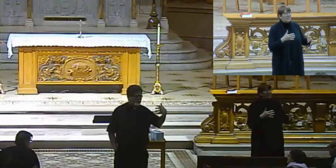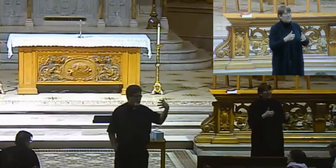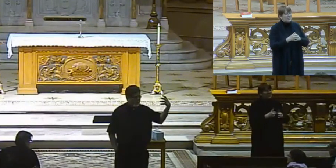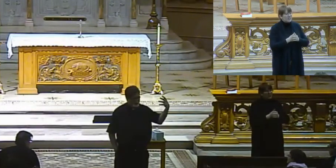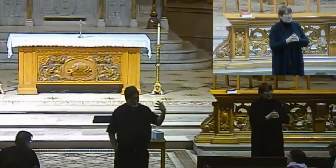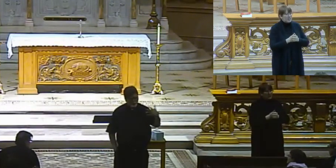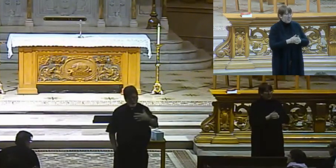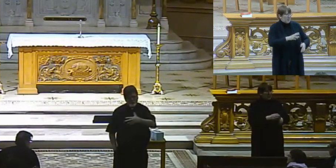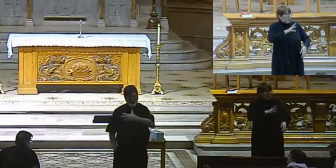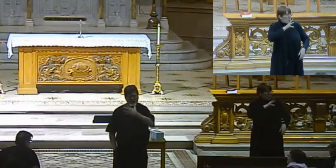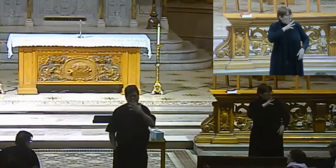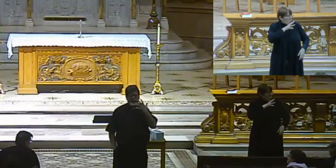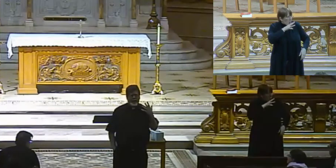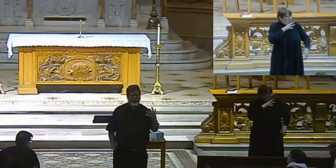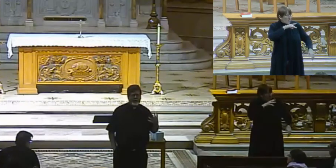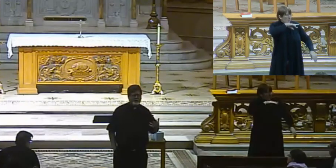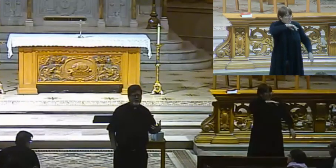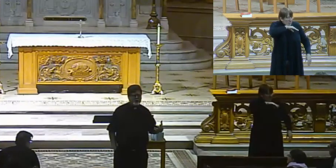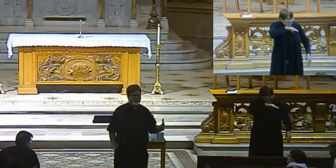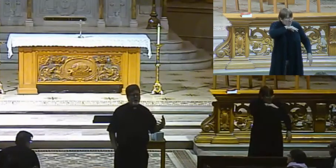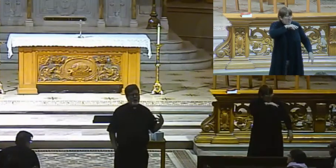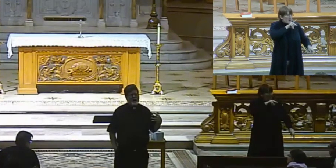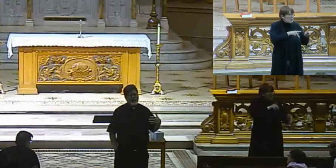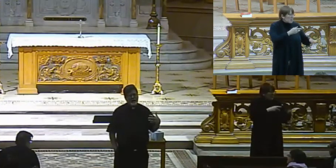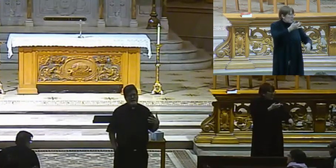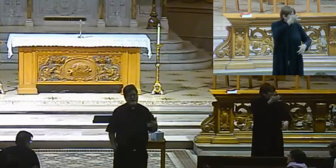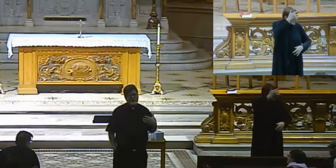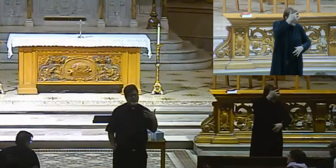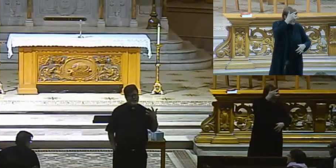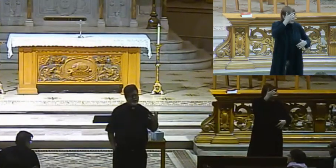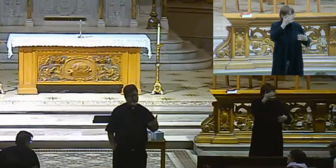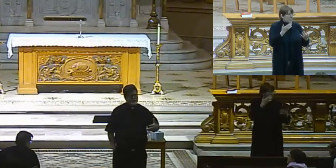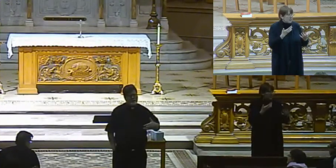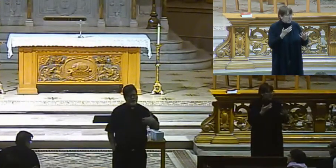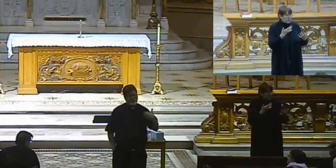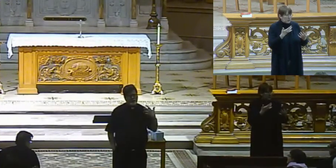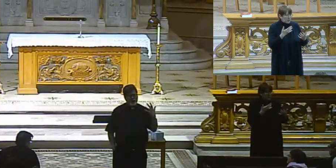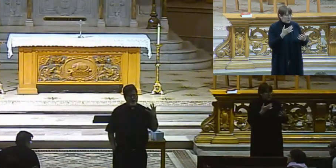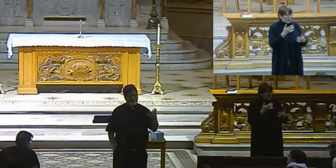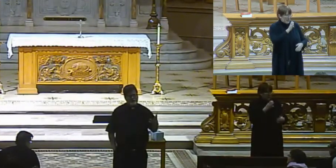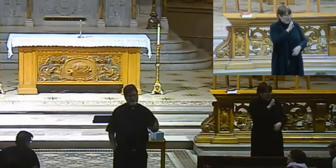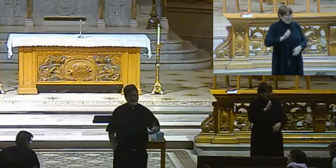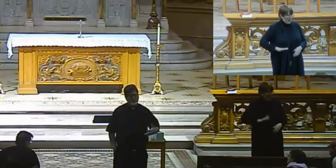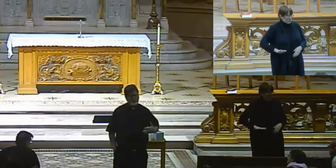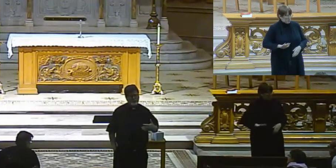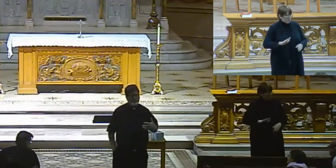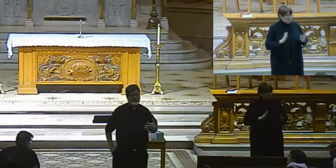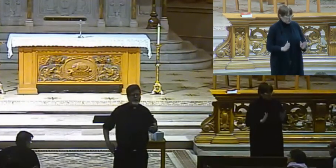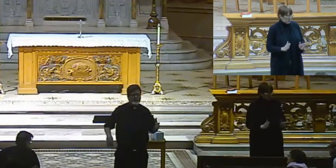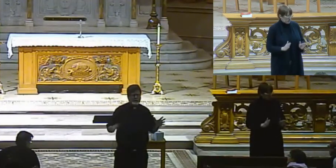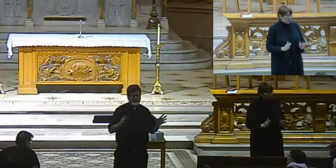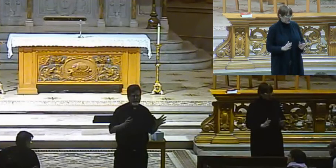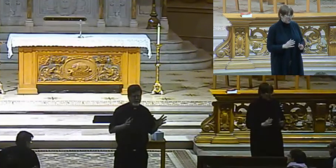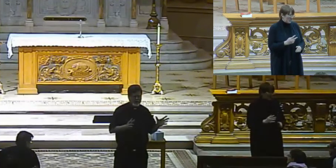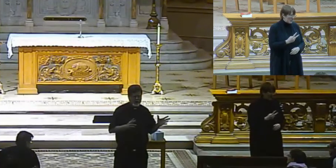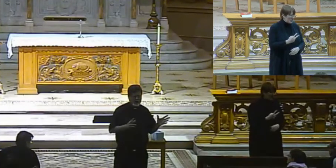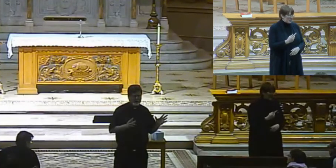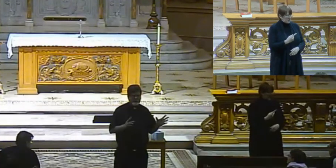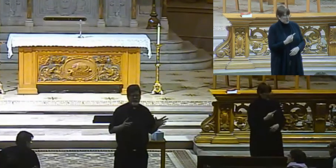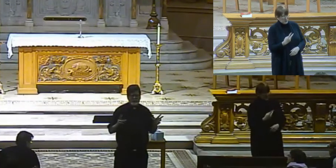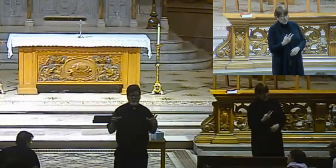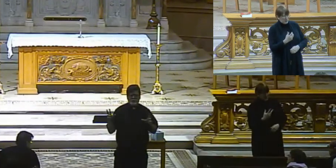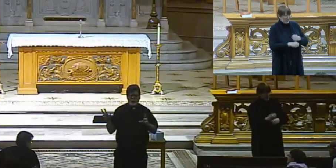where the water was bad, and so after he was there for a little while, a few years, he said,